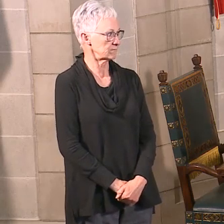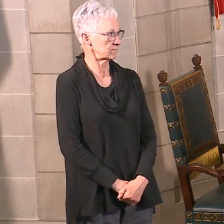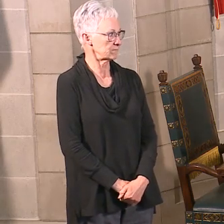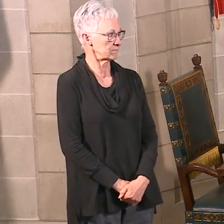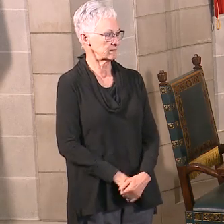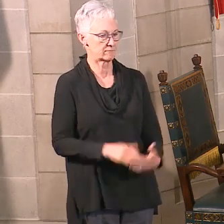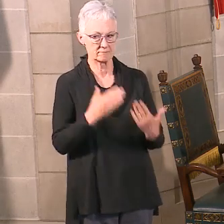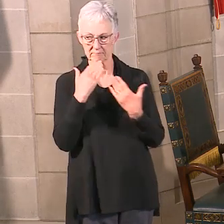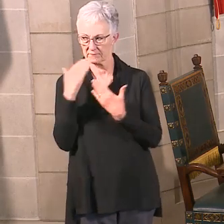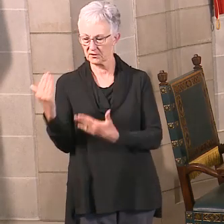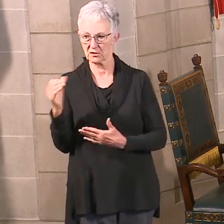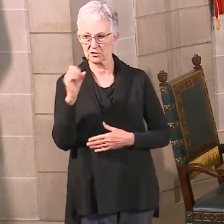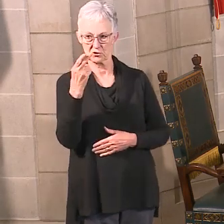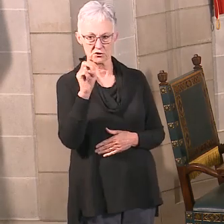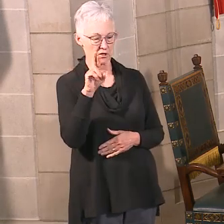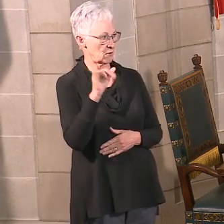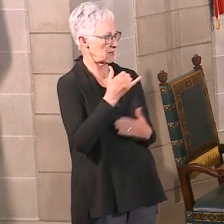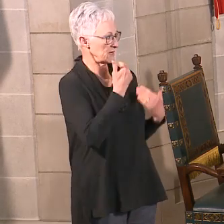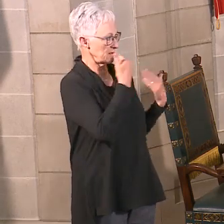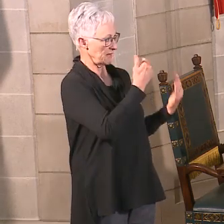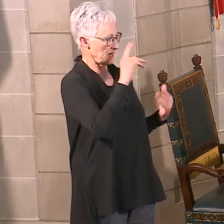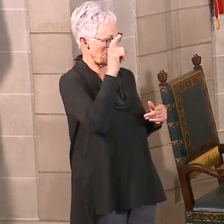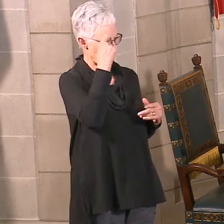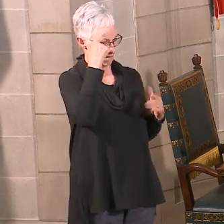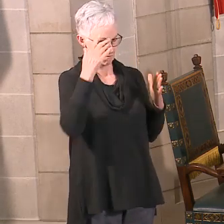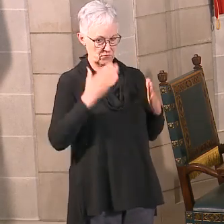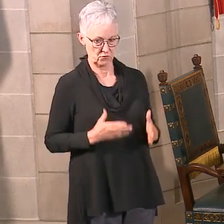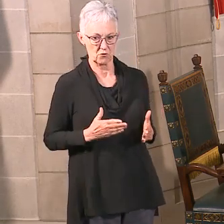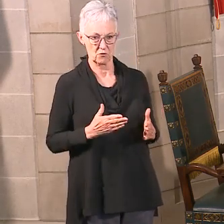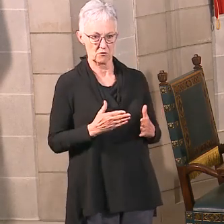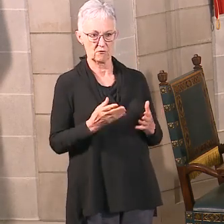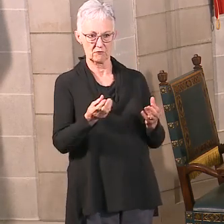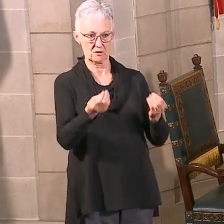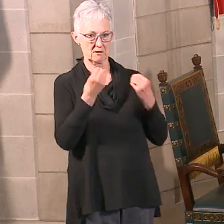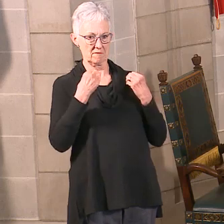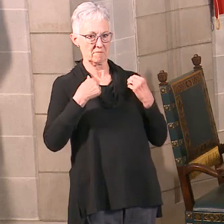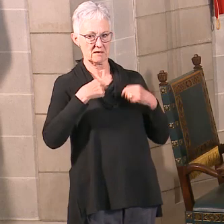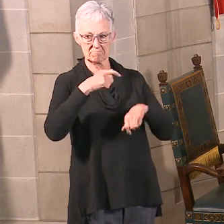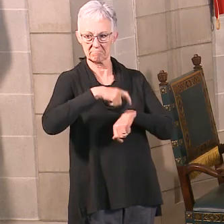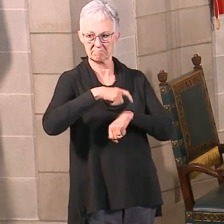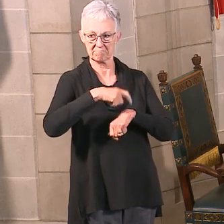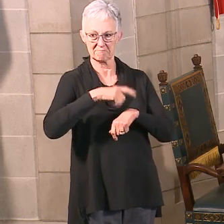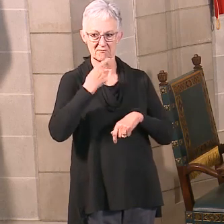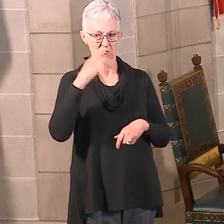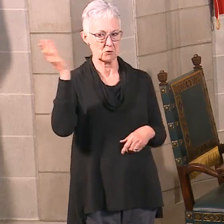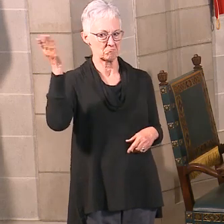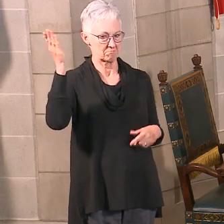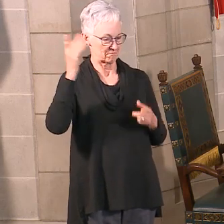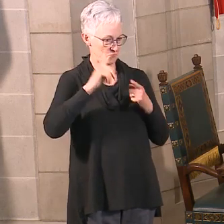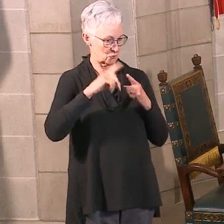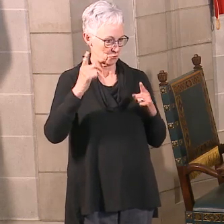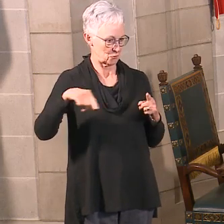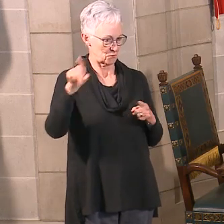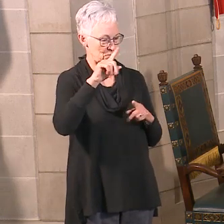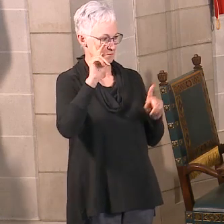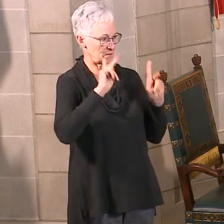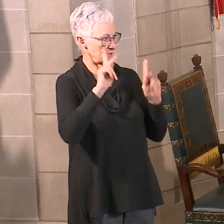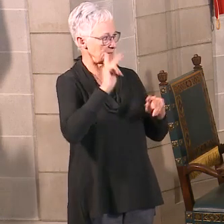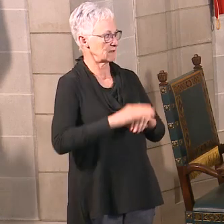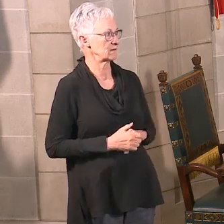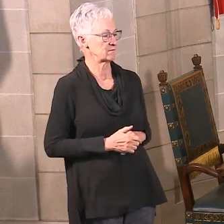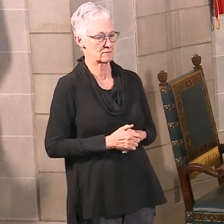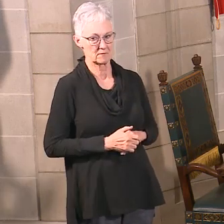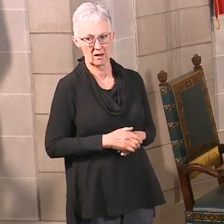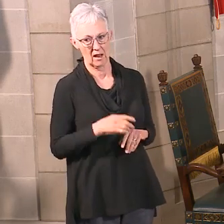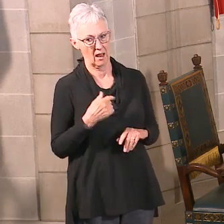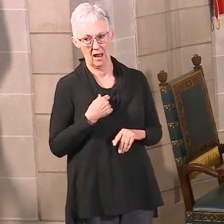Thank you, Sherry, and thank you, Governor, for giving me the opportunity to speak to the public today about behavioral health. I'm going to echo what